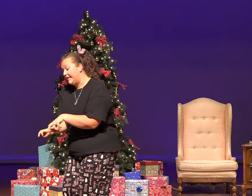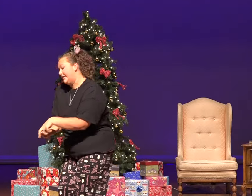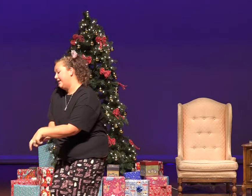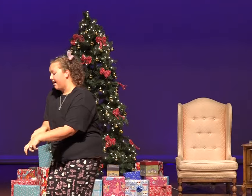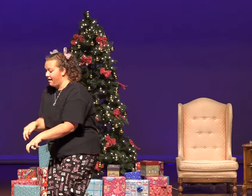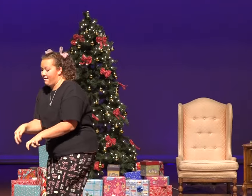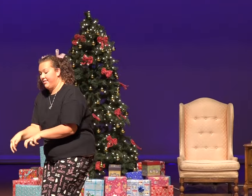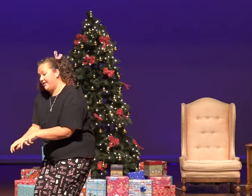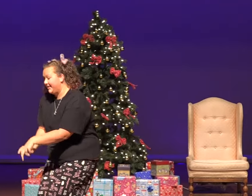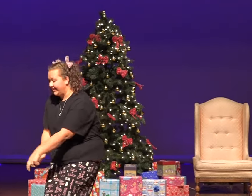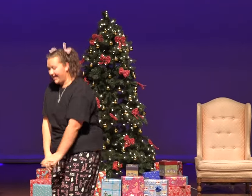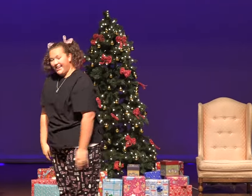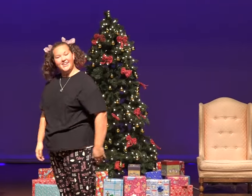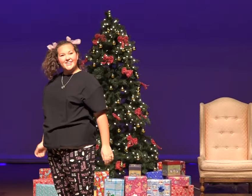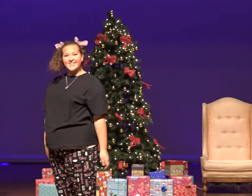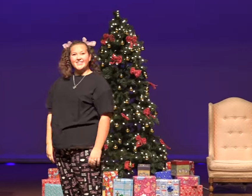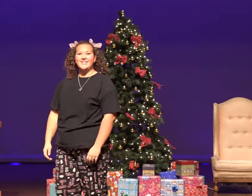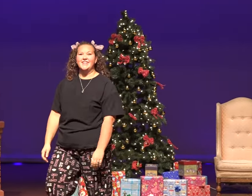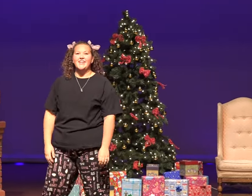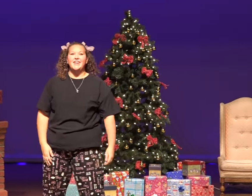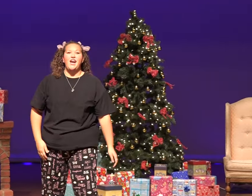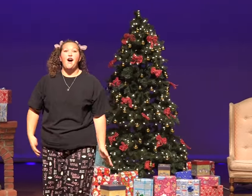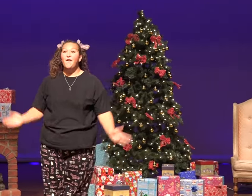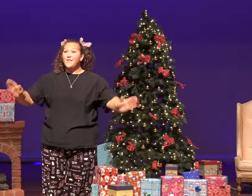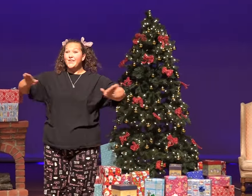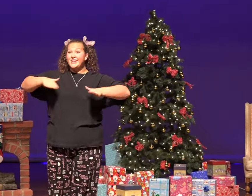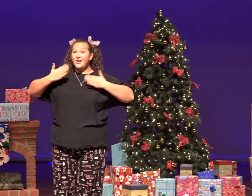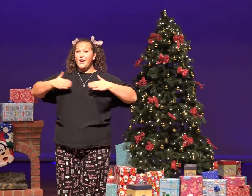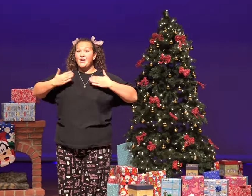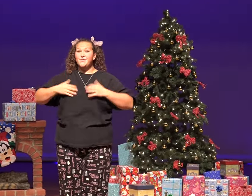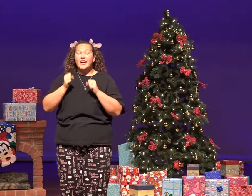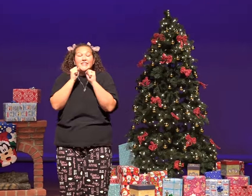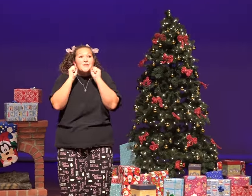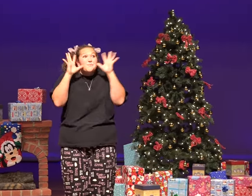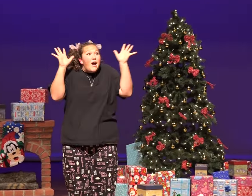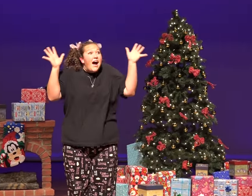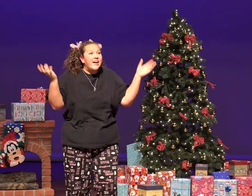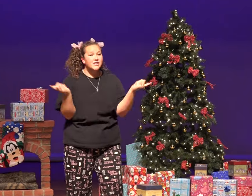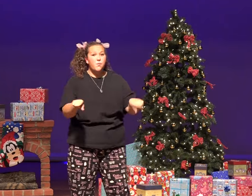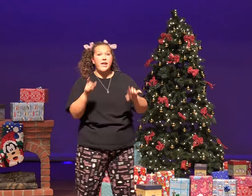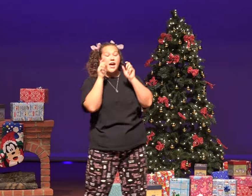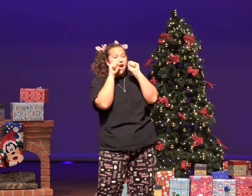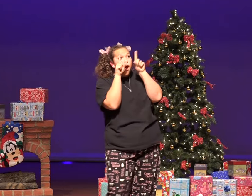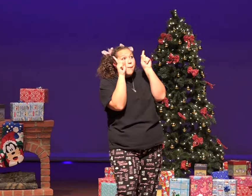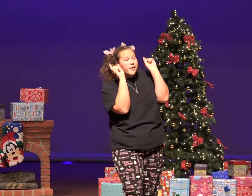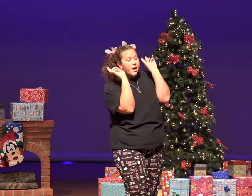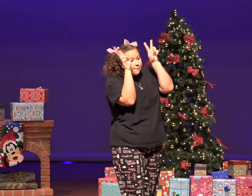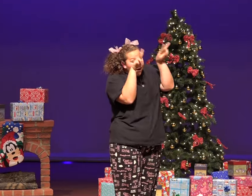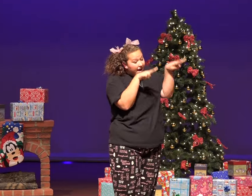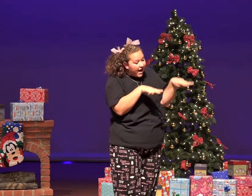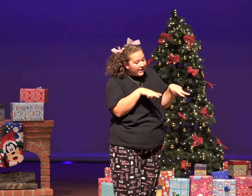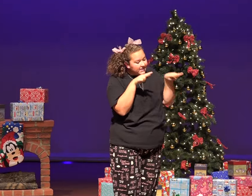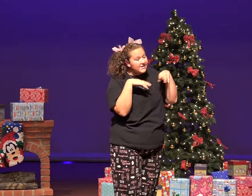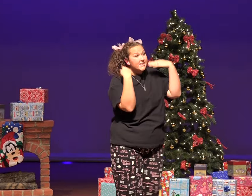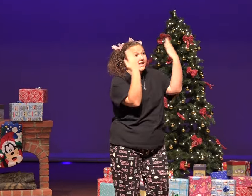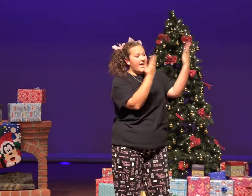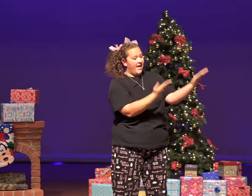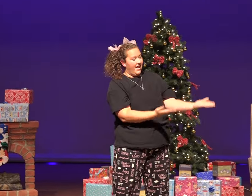down the stairs. Oh, what joy and what surprise, when I open up my eyes, I see a